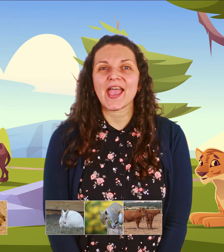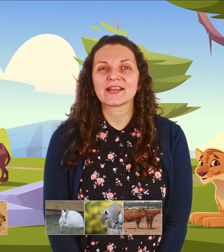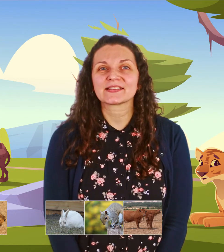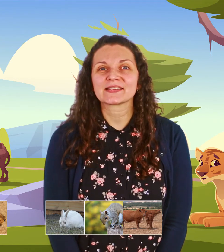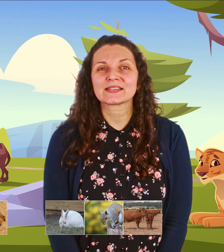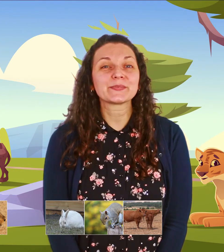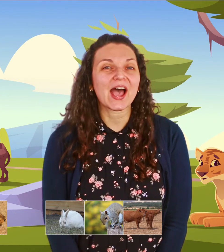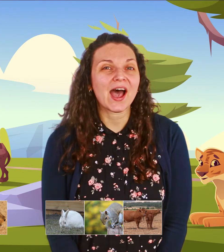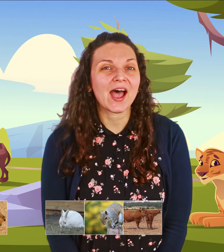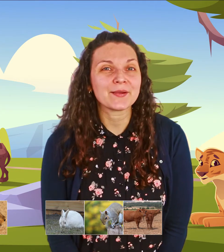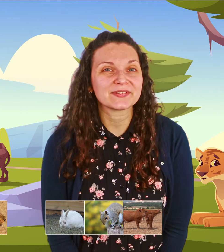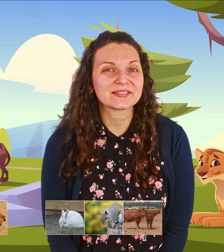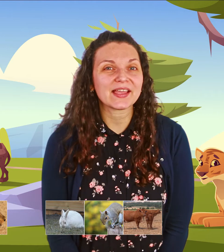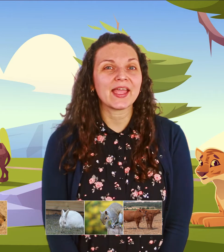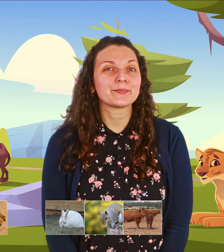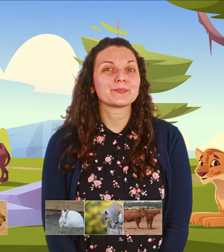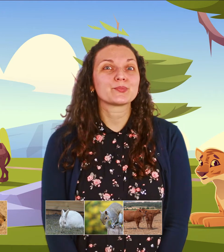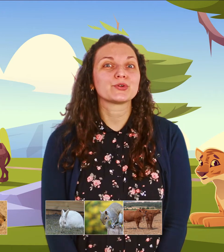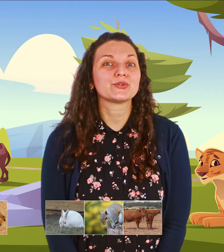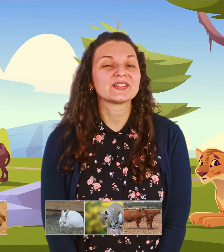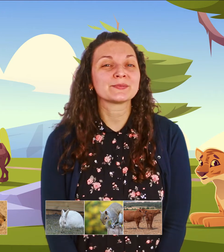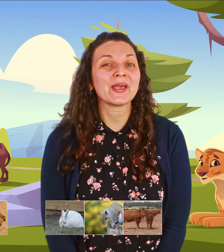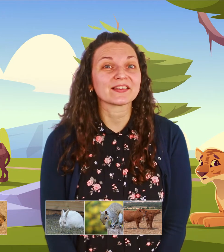It's another animal. it produces milk.